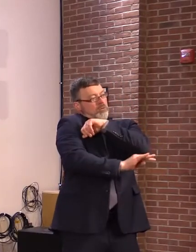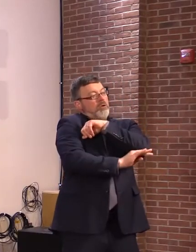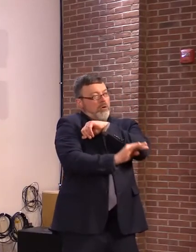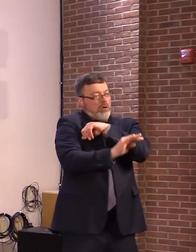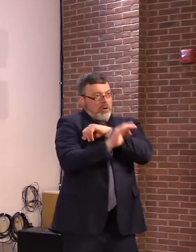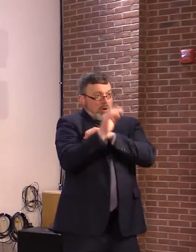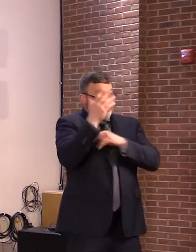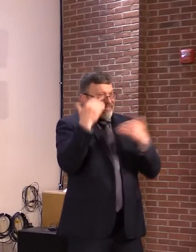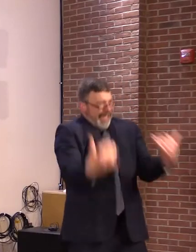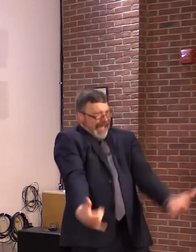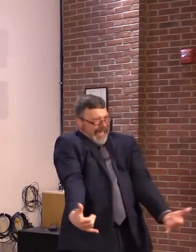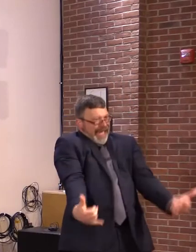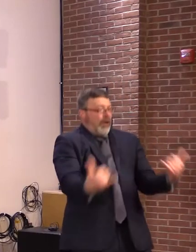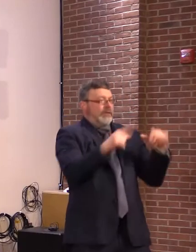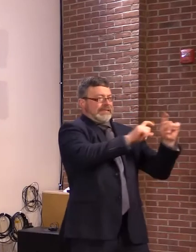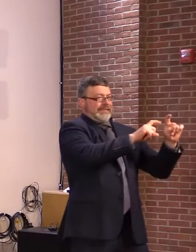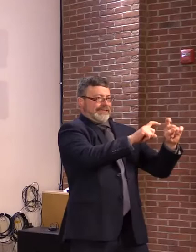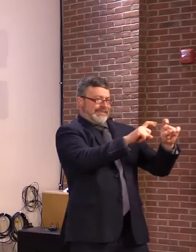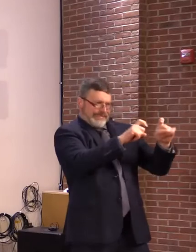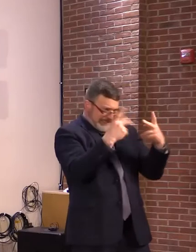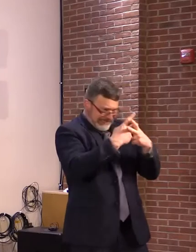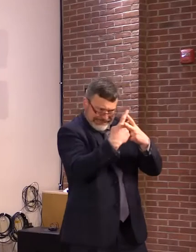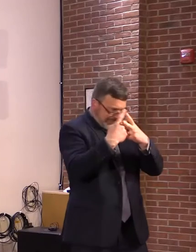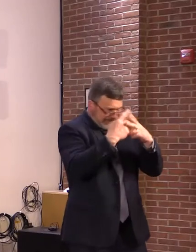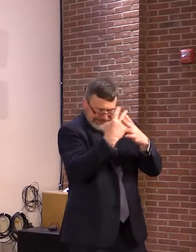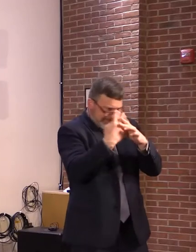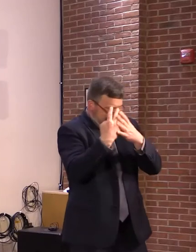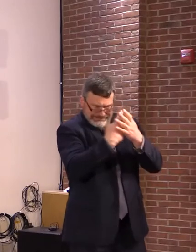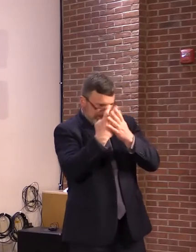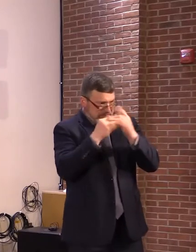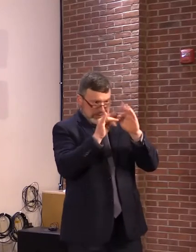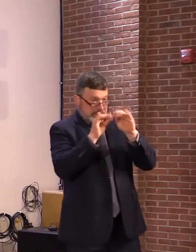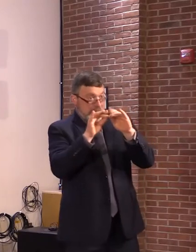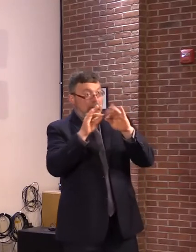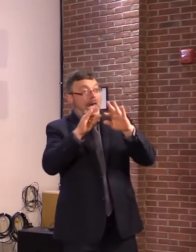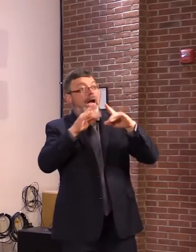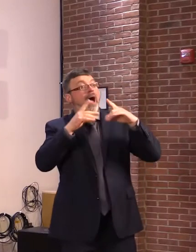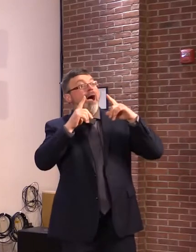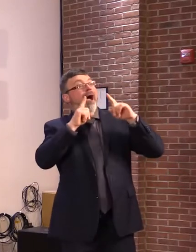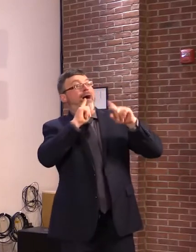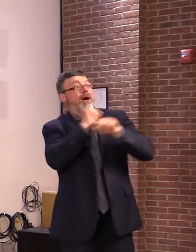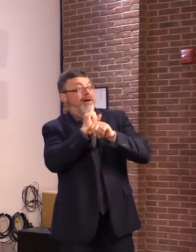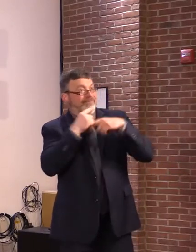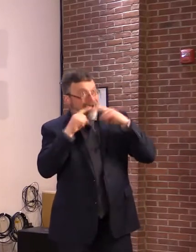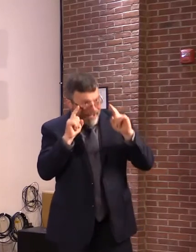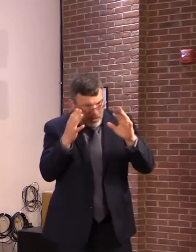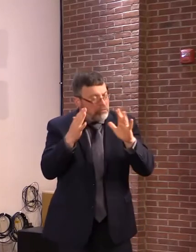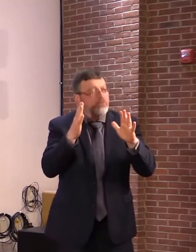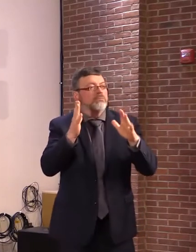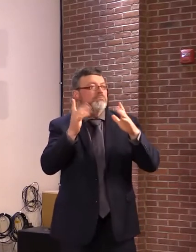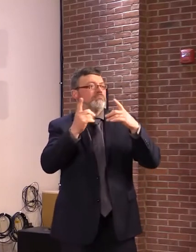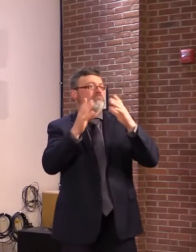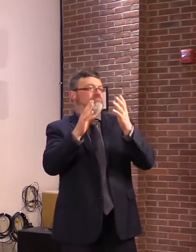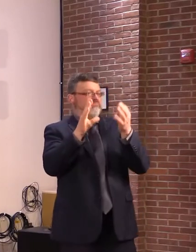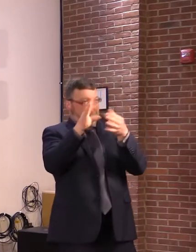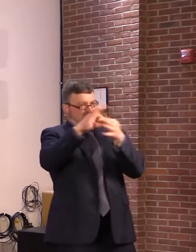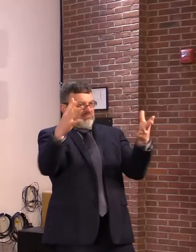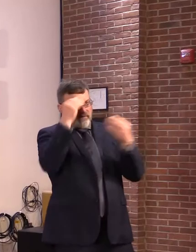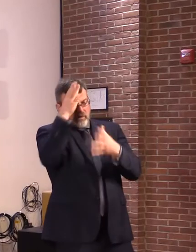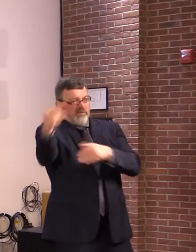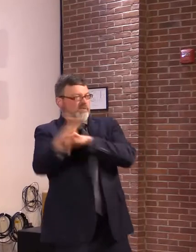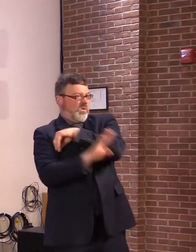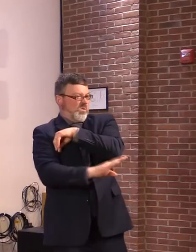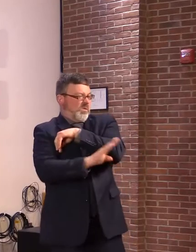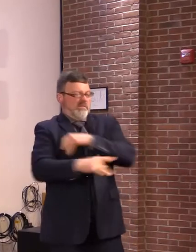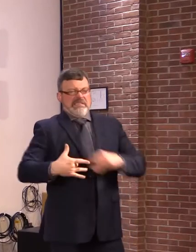and safety. So we'll provide information when we have it. But please remember, parents and caregivers should plan to reach